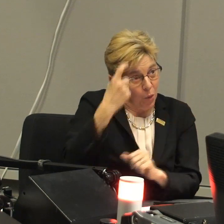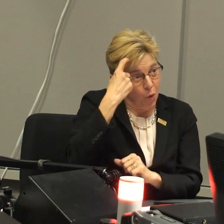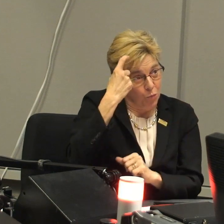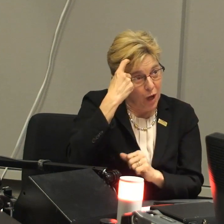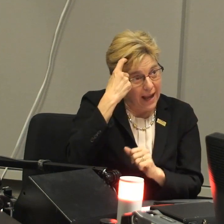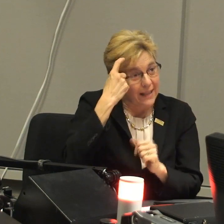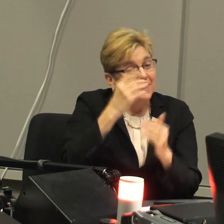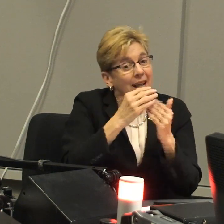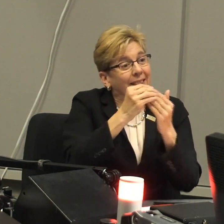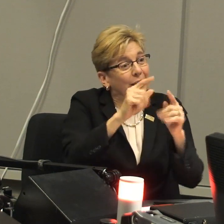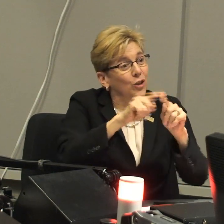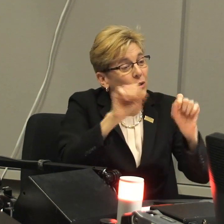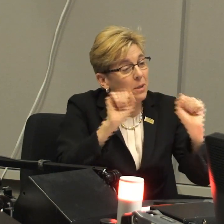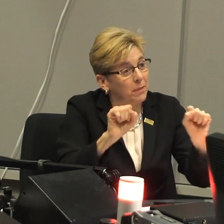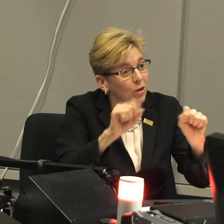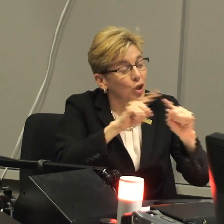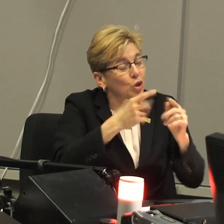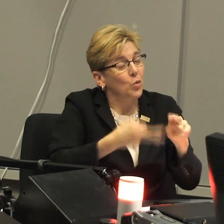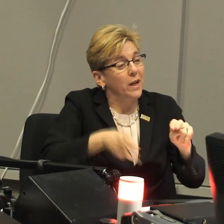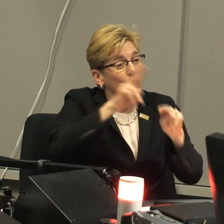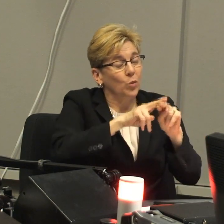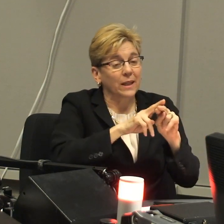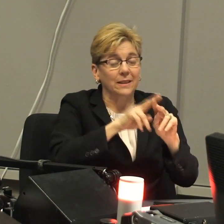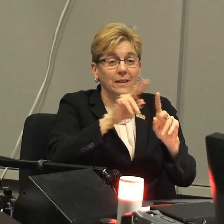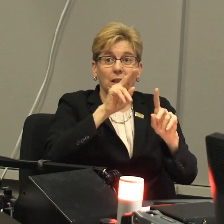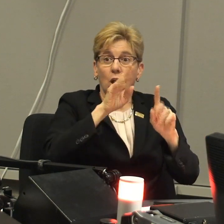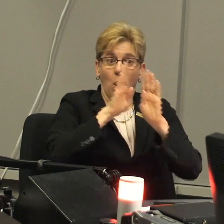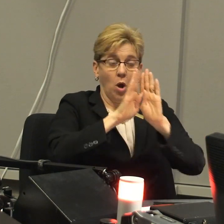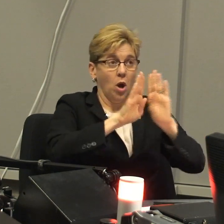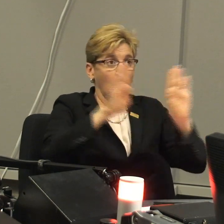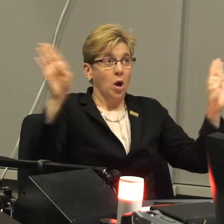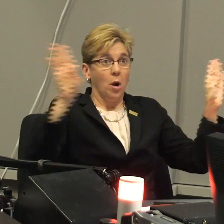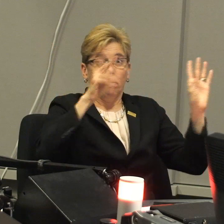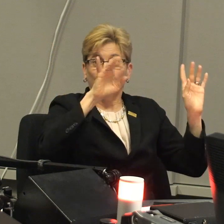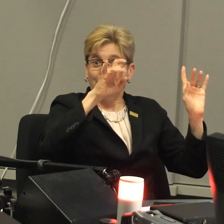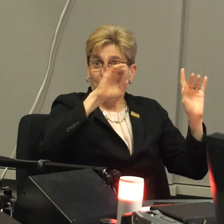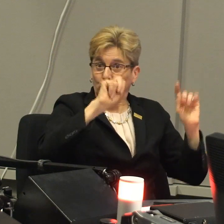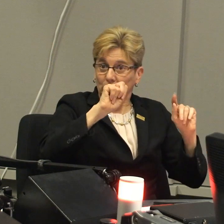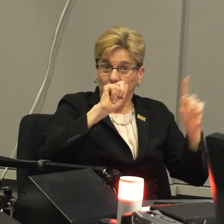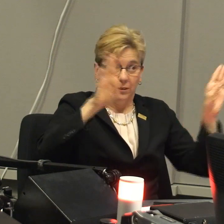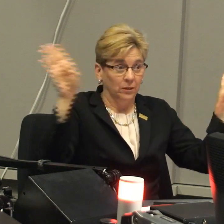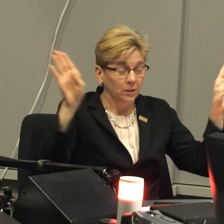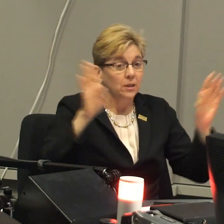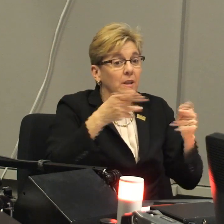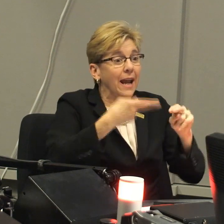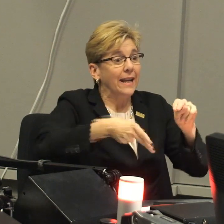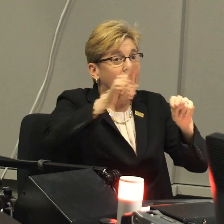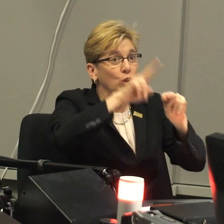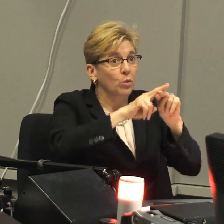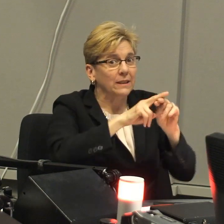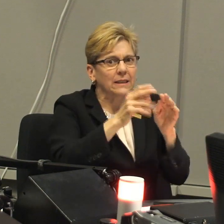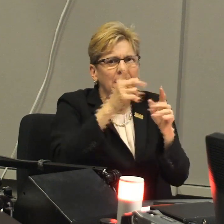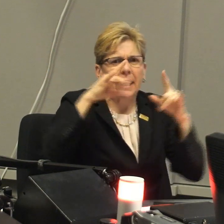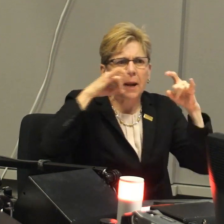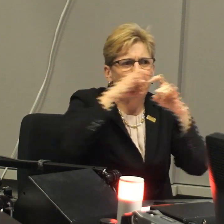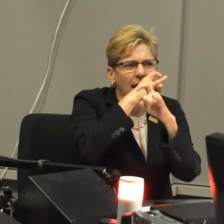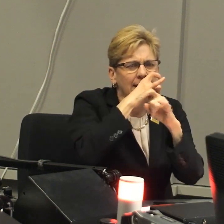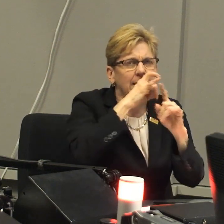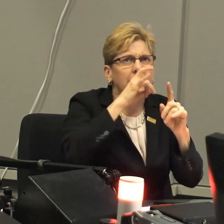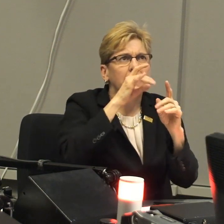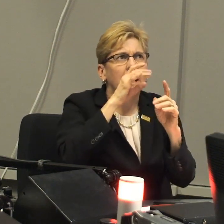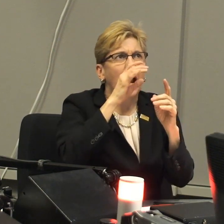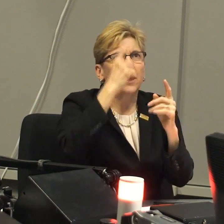And a bilingual brain actually leads for a person's ability to increase their perception, widening that